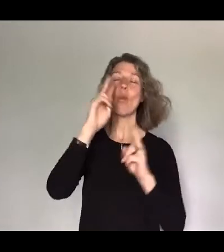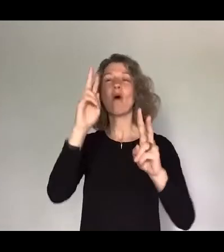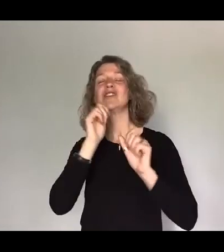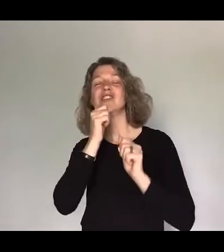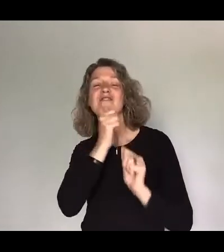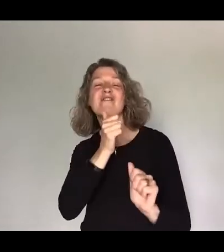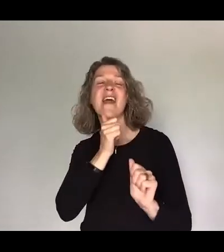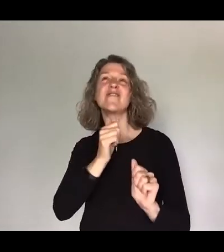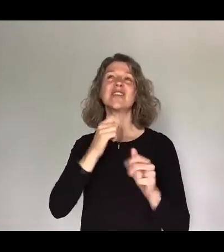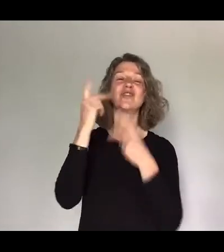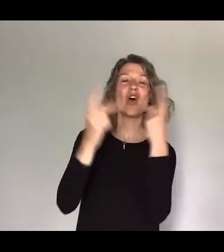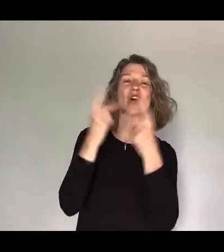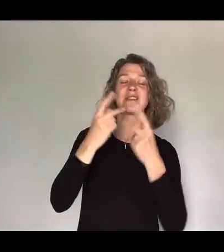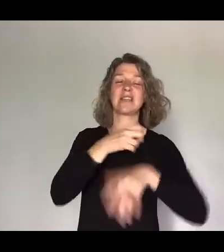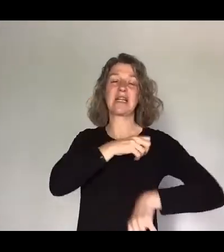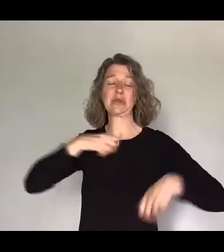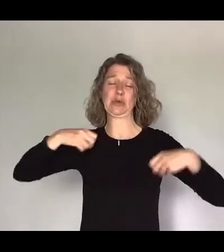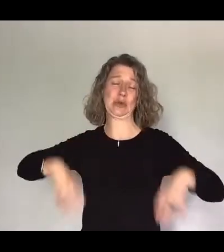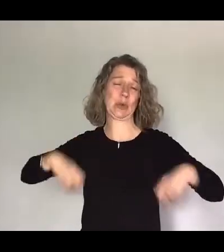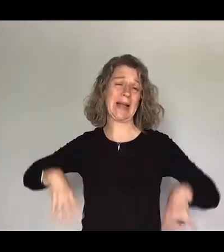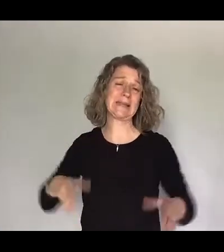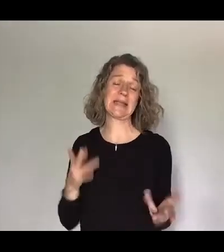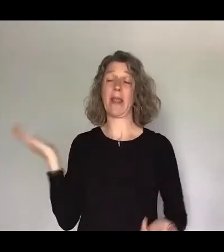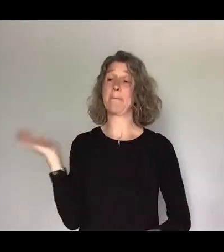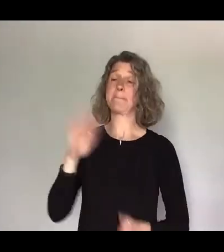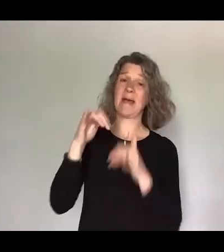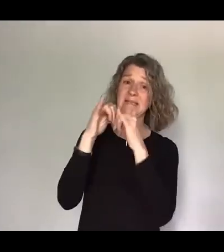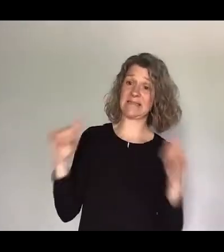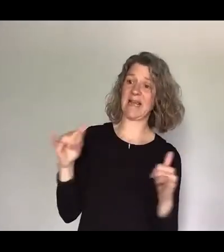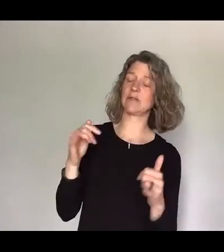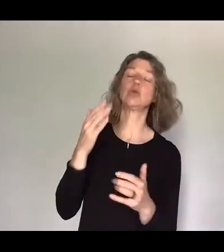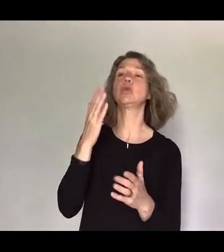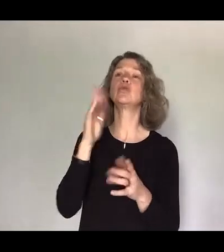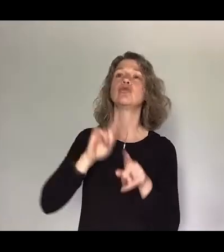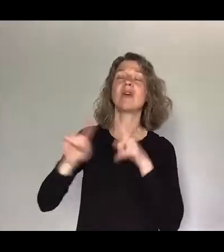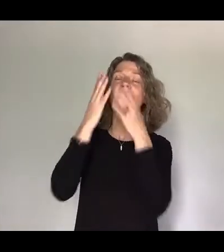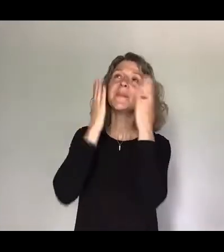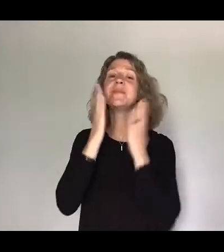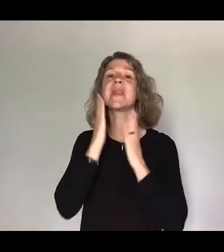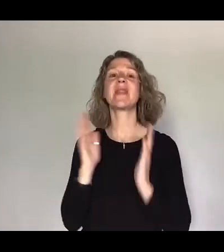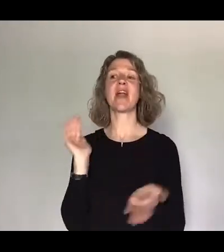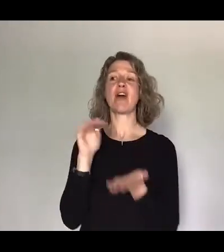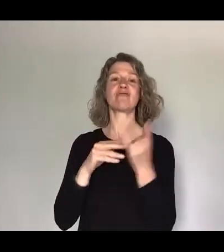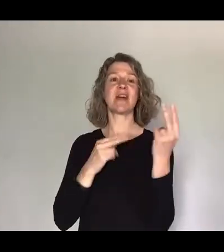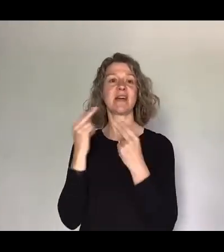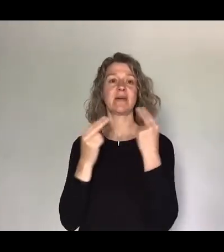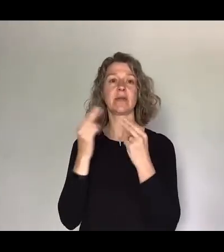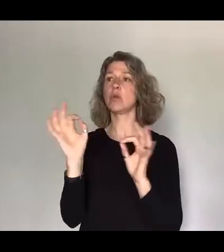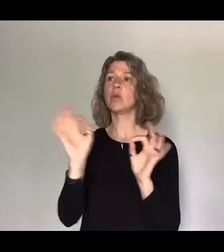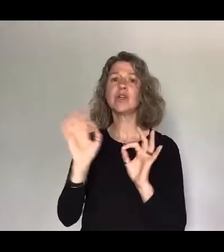all sweaty and gross we would go back to our tent try and glam up and then we'd turn up to this dinner and there was no seating arrangement at